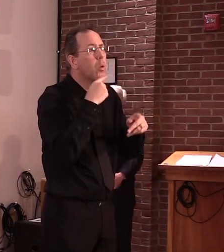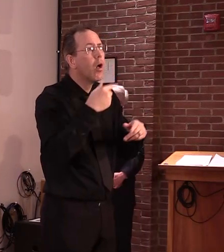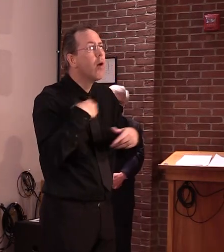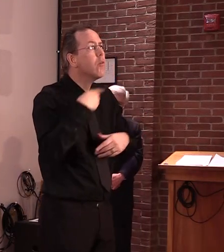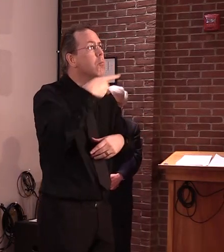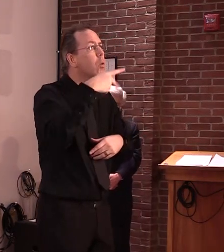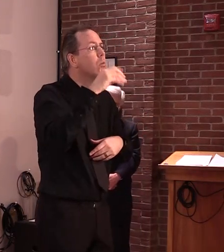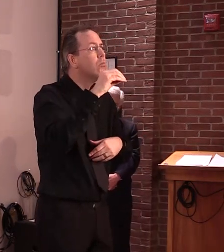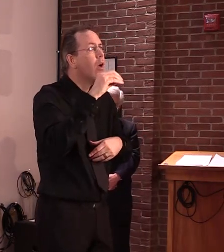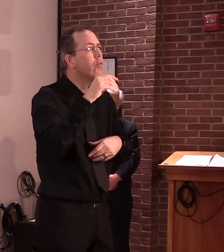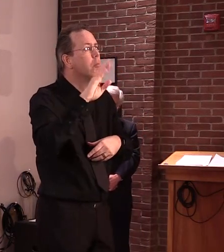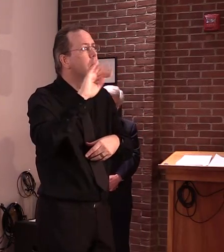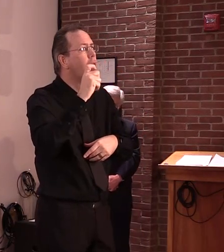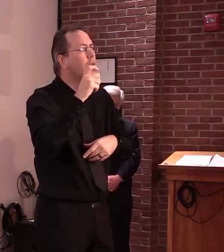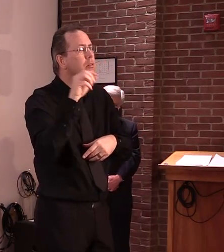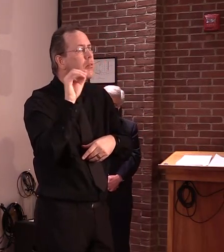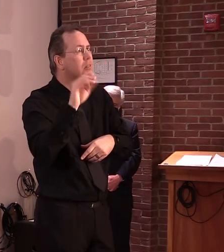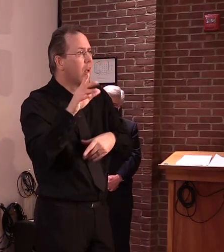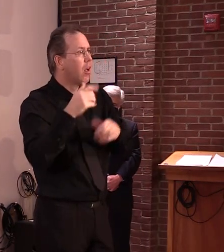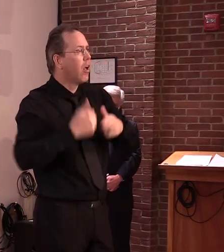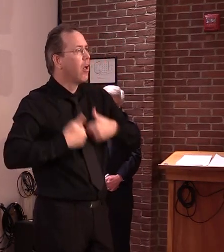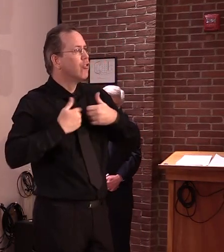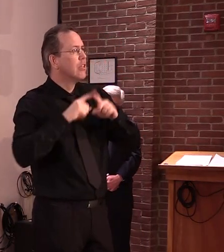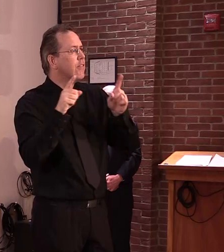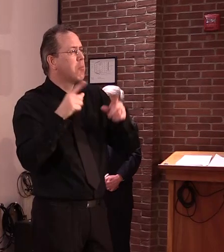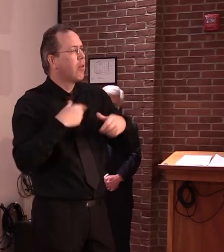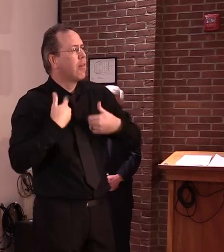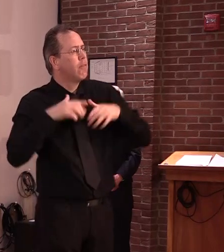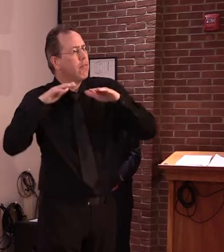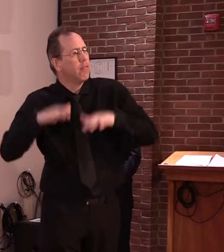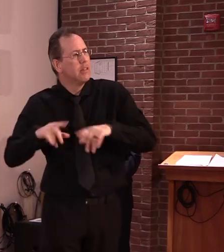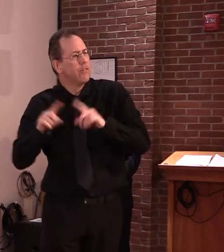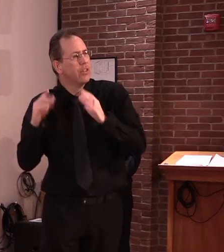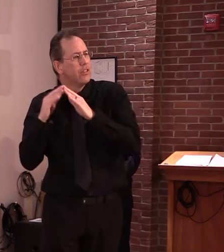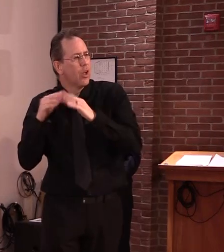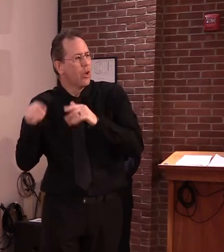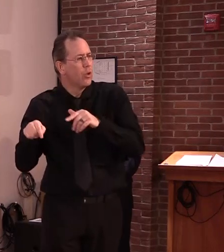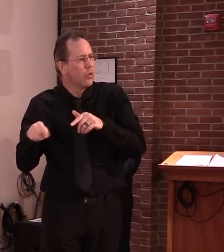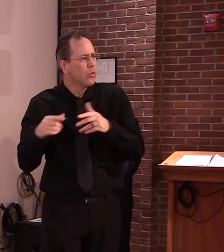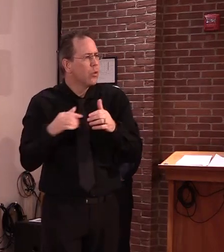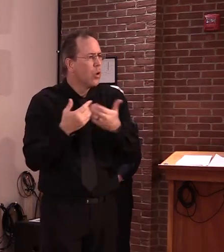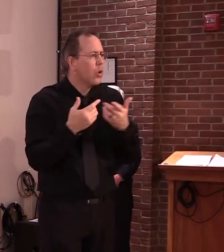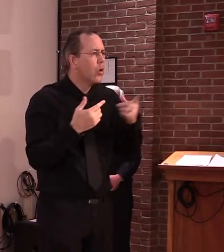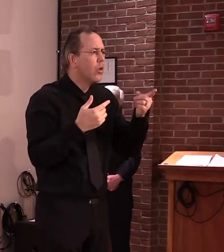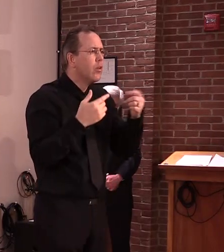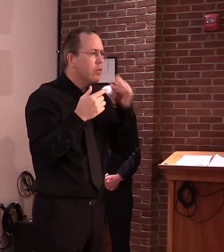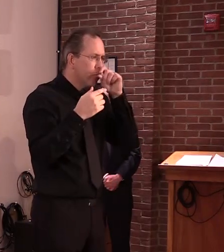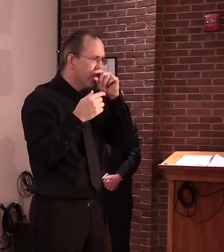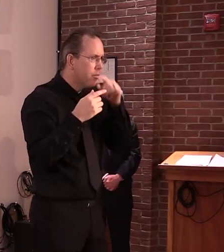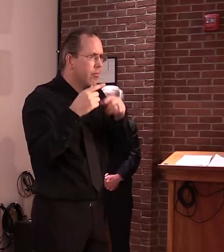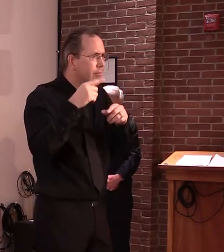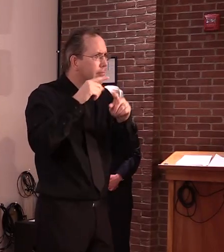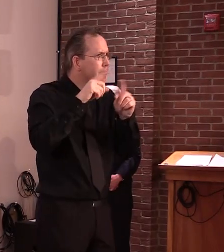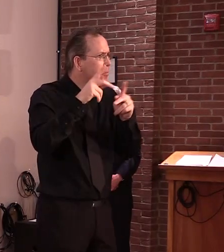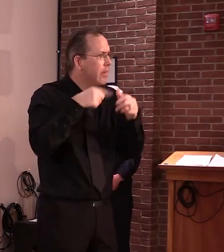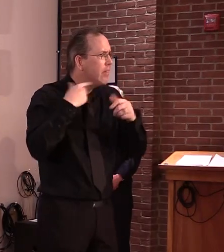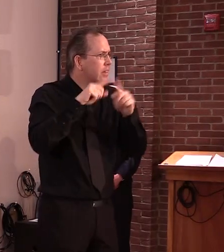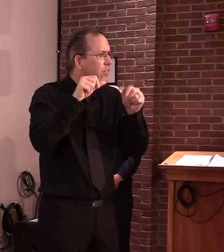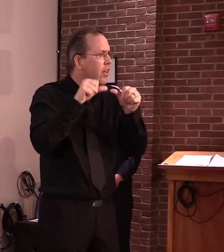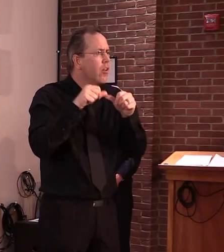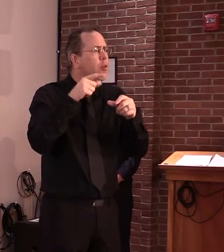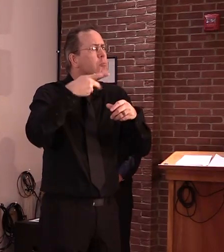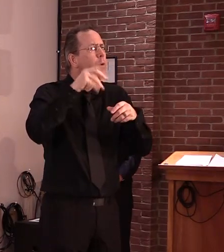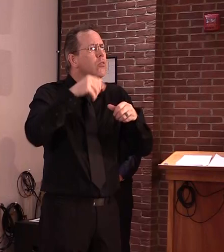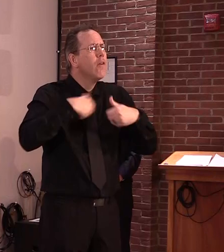showing that Enosburg has six cases. But it seems to me like that's a pretty flawed number because Sheldon